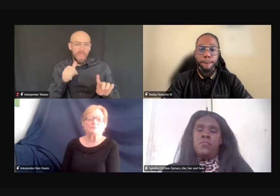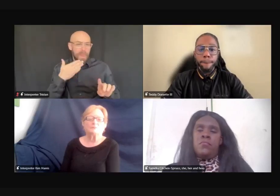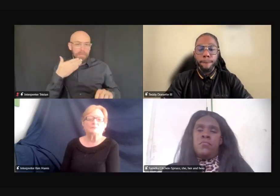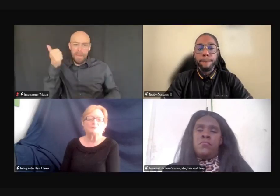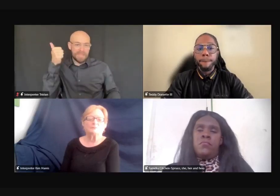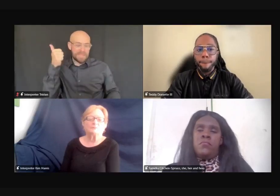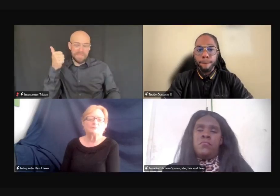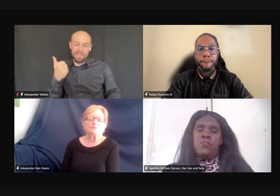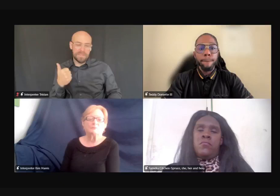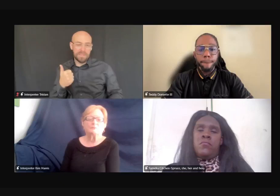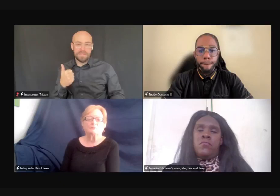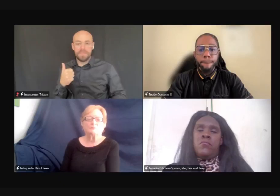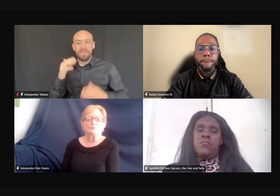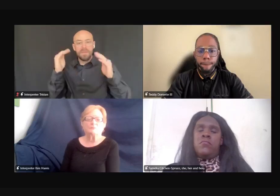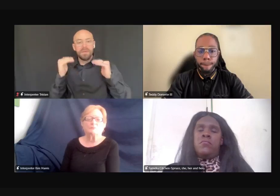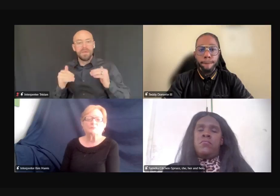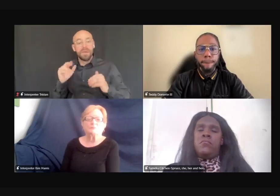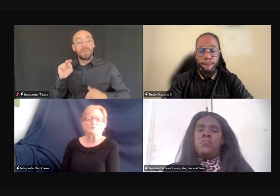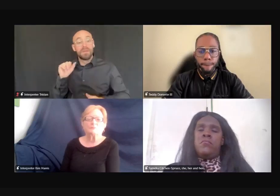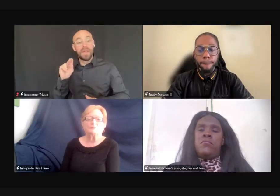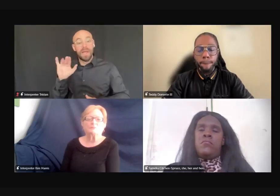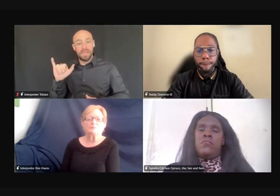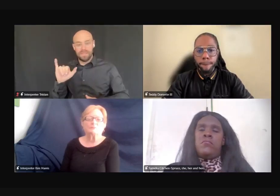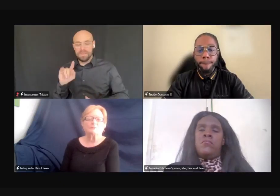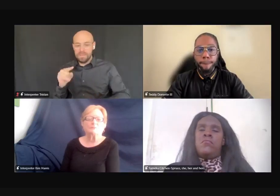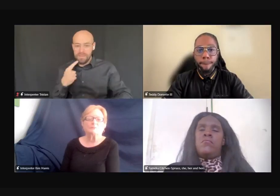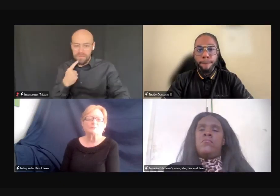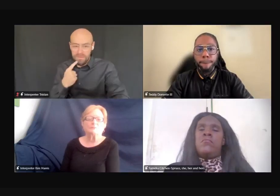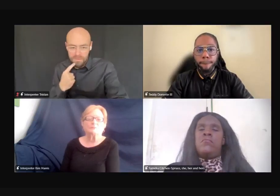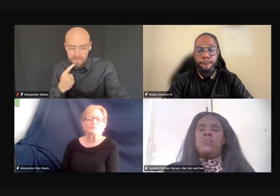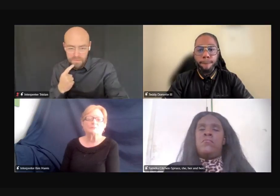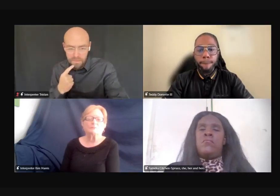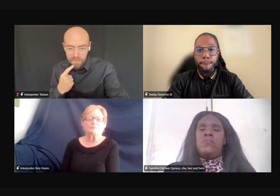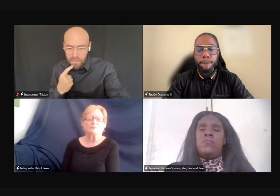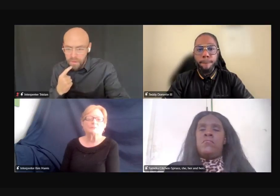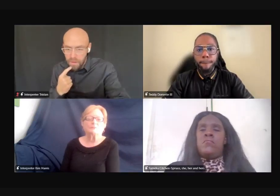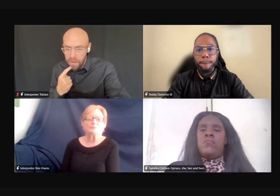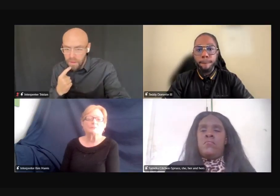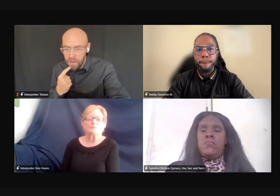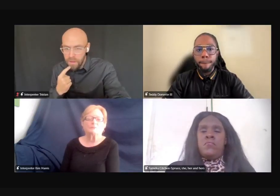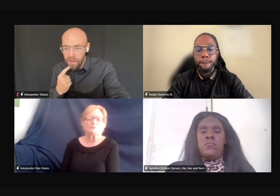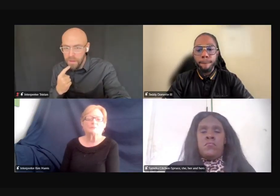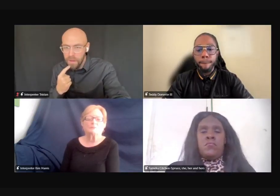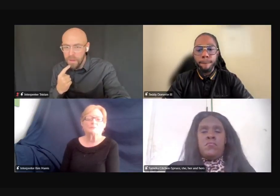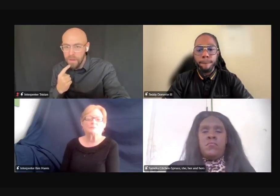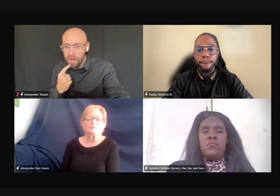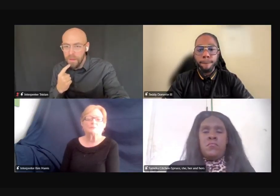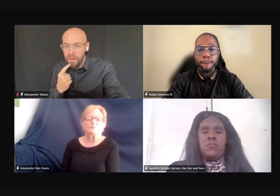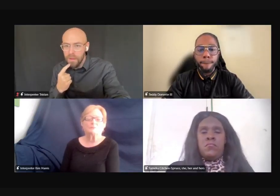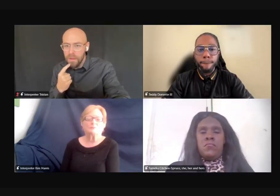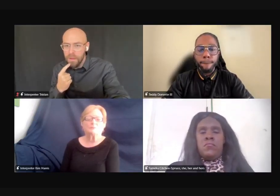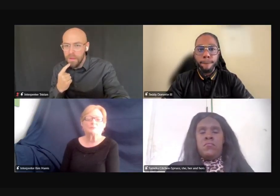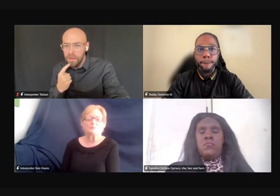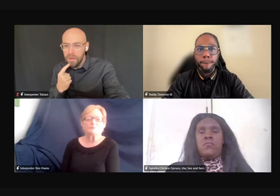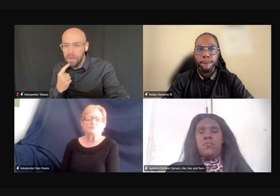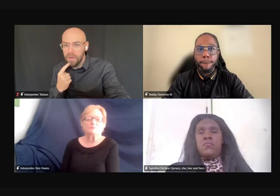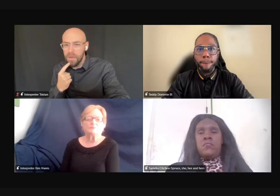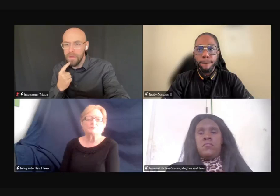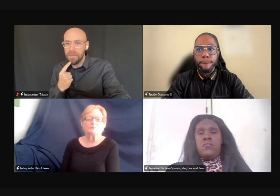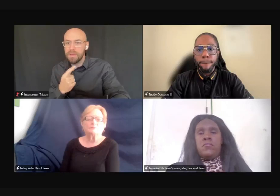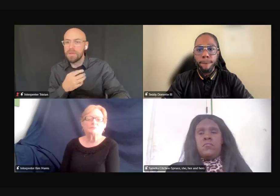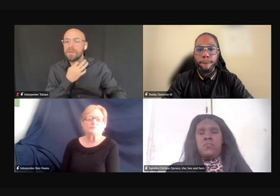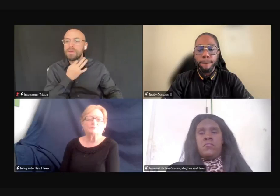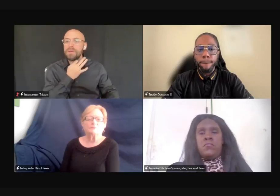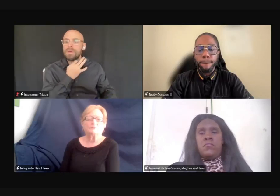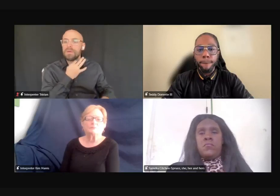And then Nancy said, just serious, there's a question. Is it required for the, is it required for